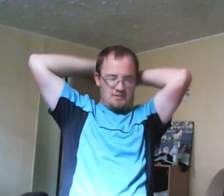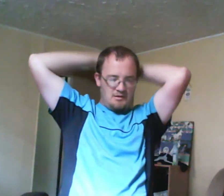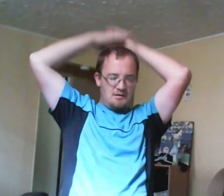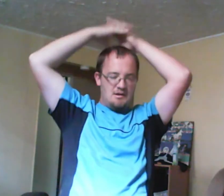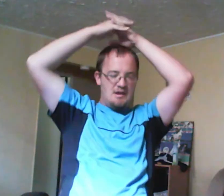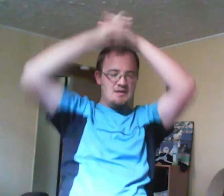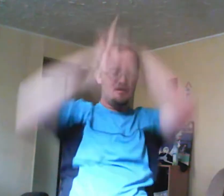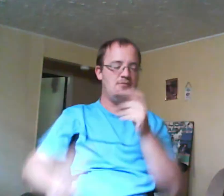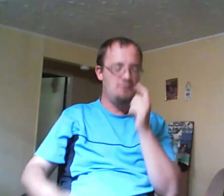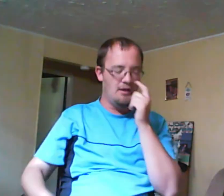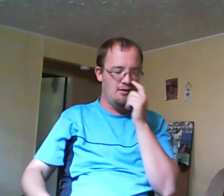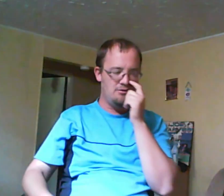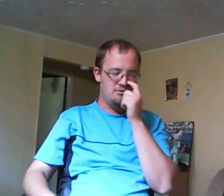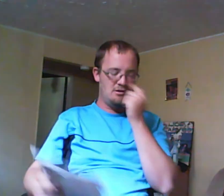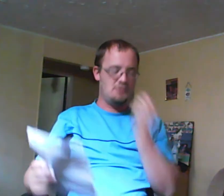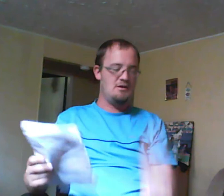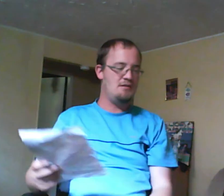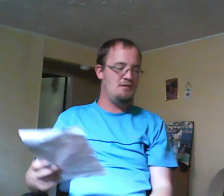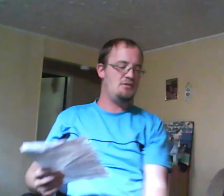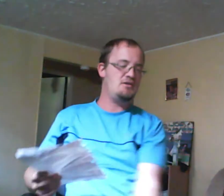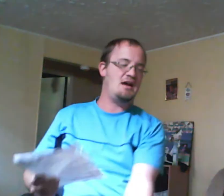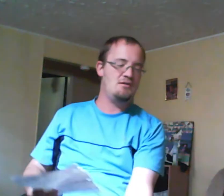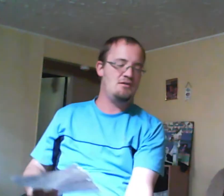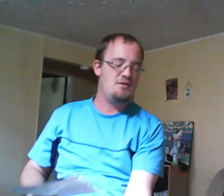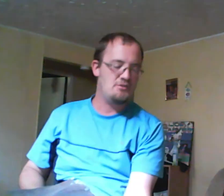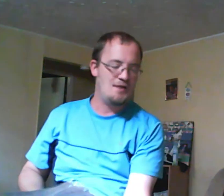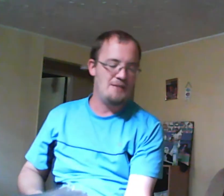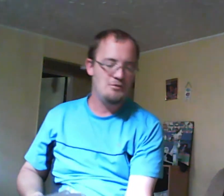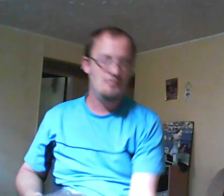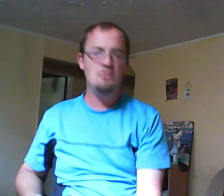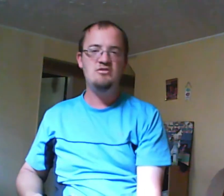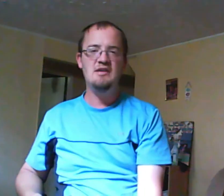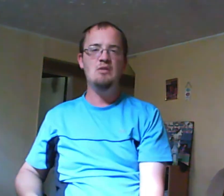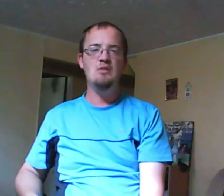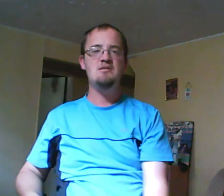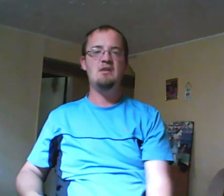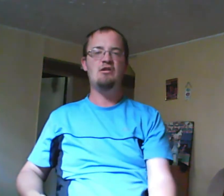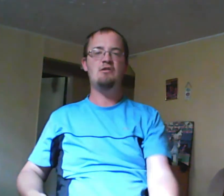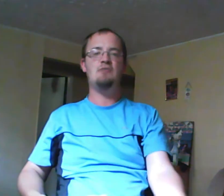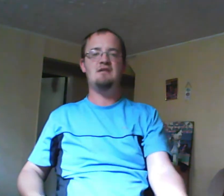and they all agree that their dad's a piece of crap who still wins the mayoral race how